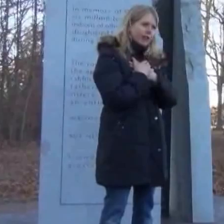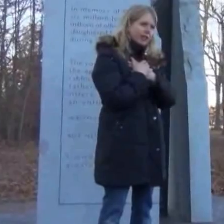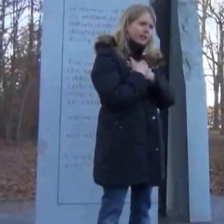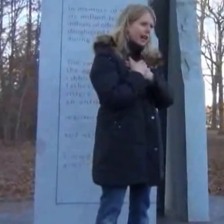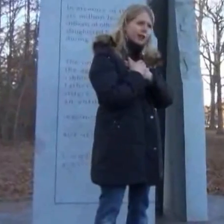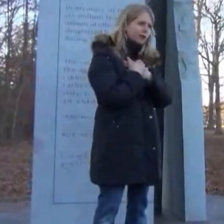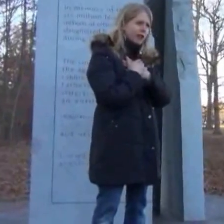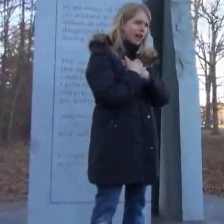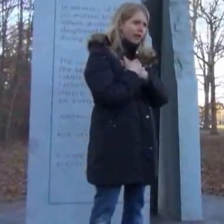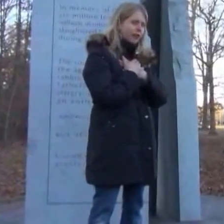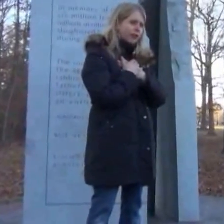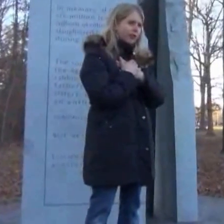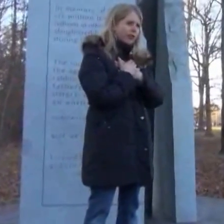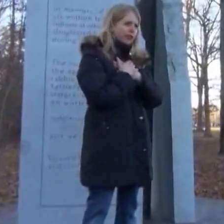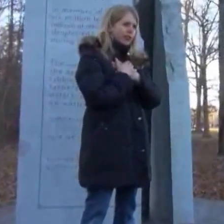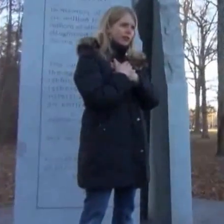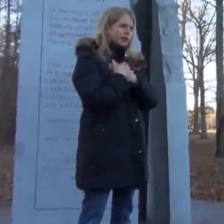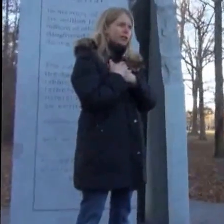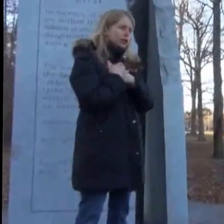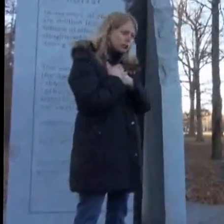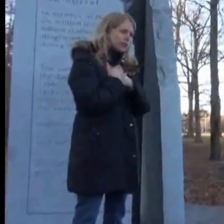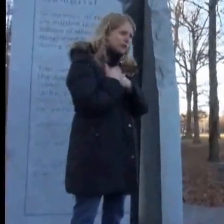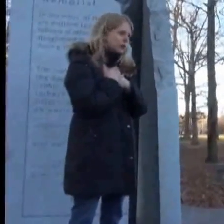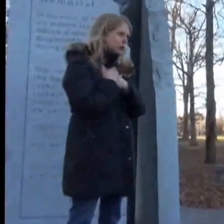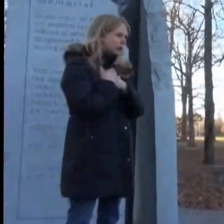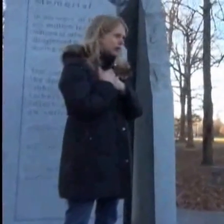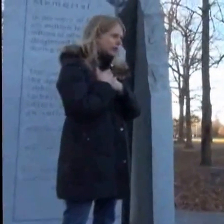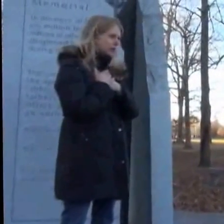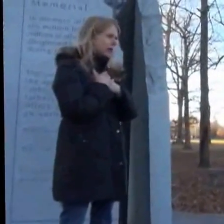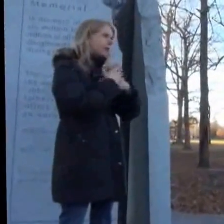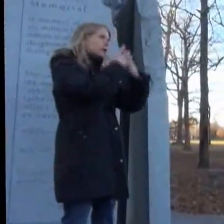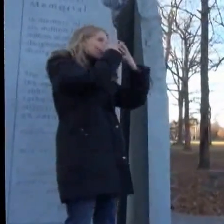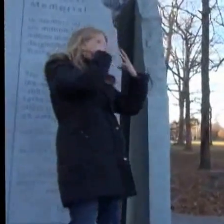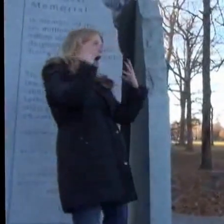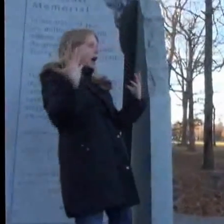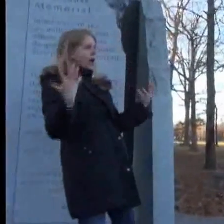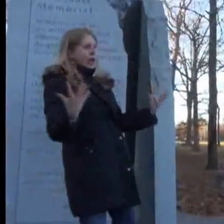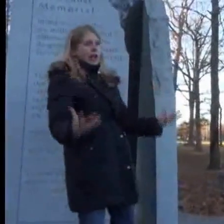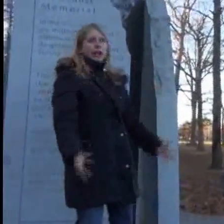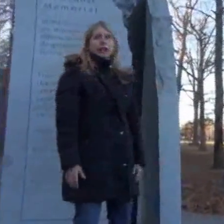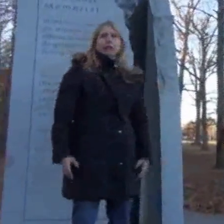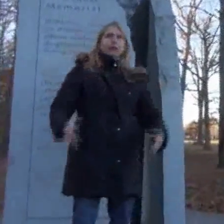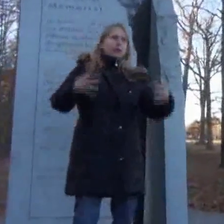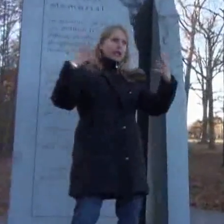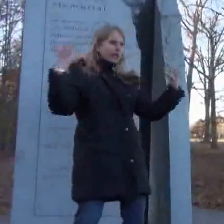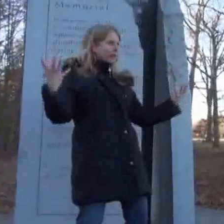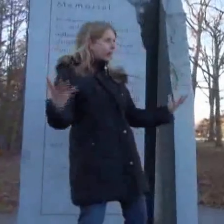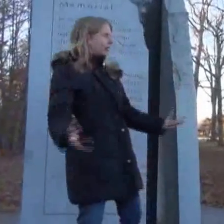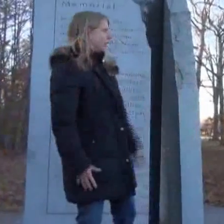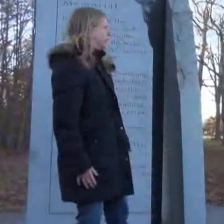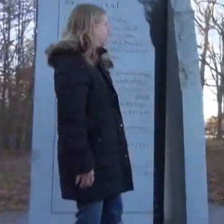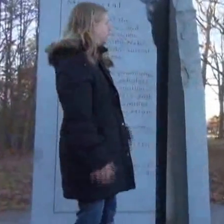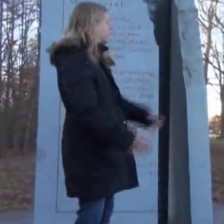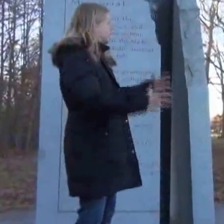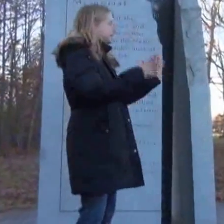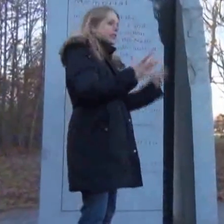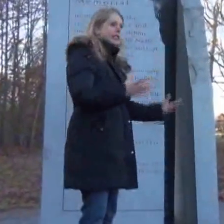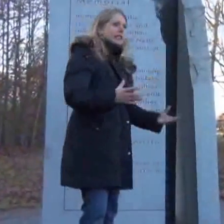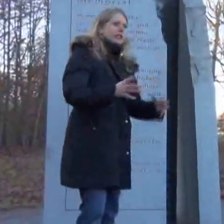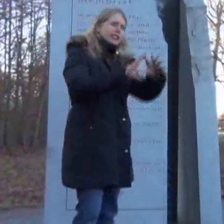me, not of death. And you need to do this. I'm crying. I can't believe it. I'm like, I, but